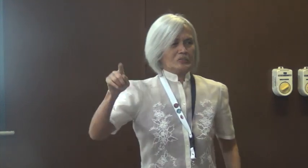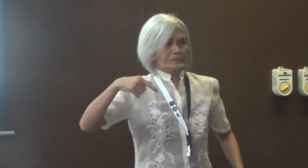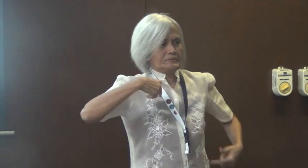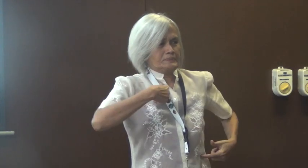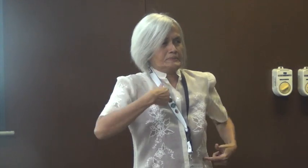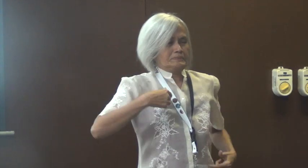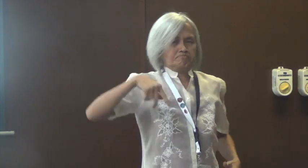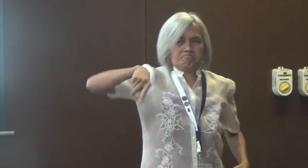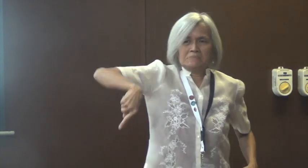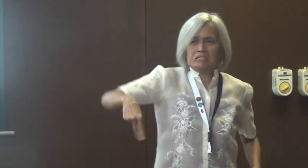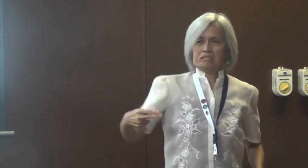plus the NGOs.